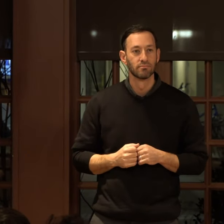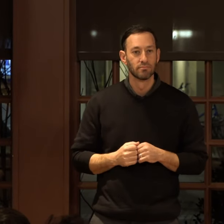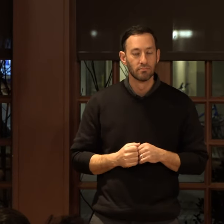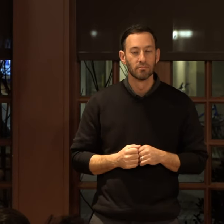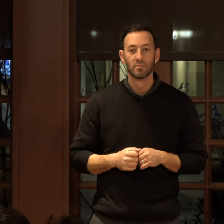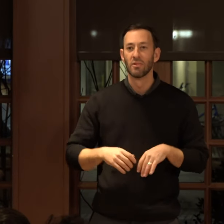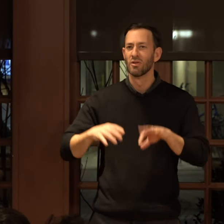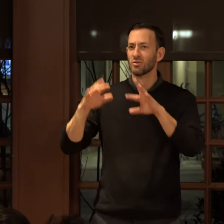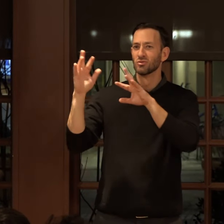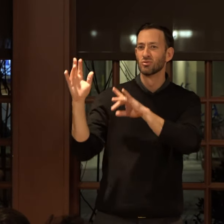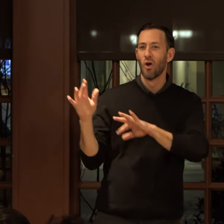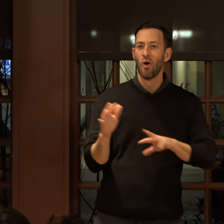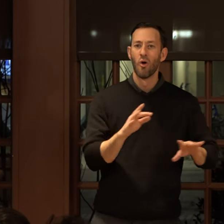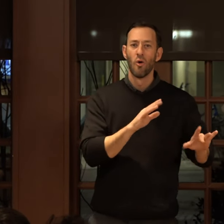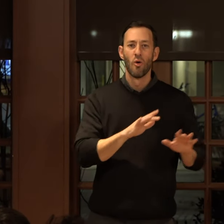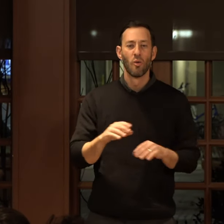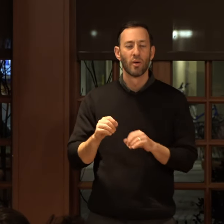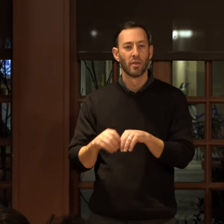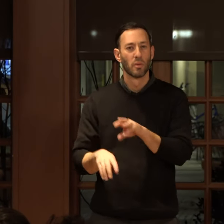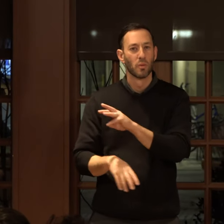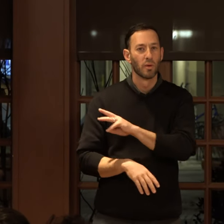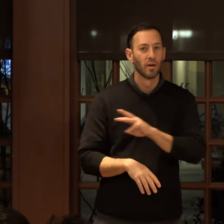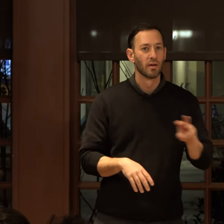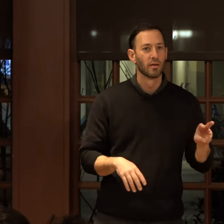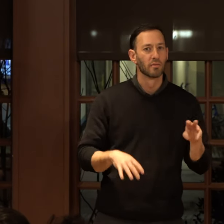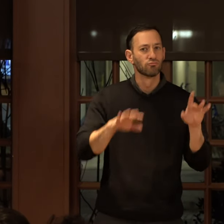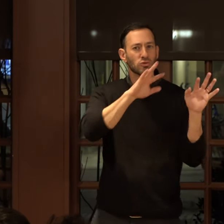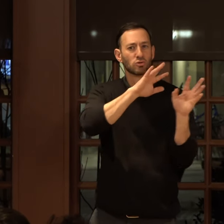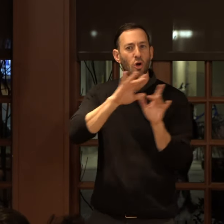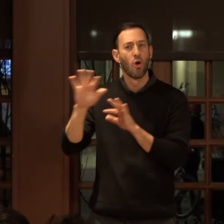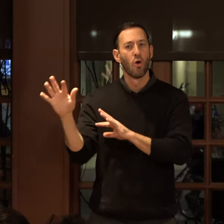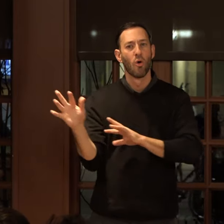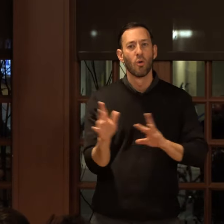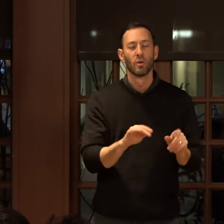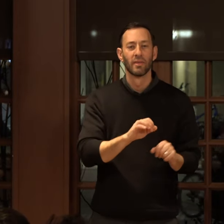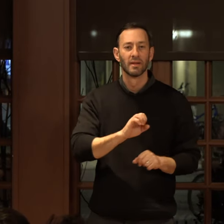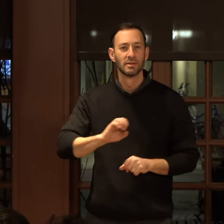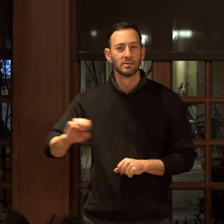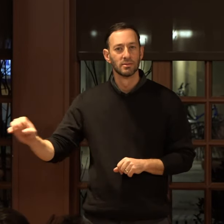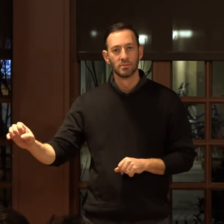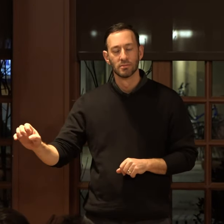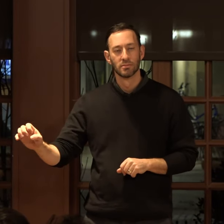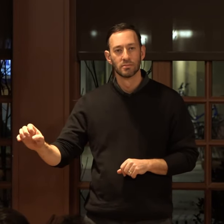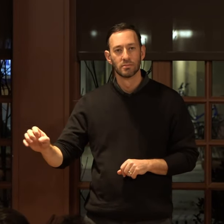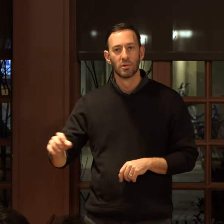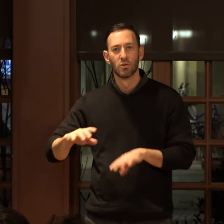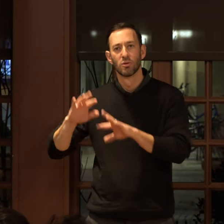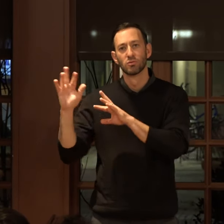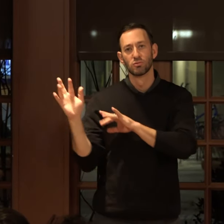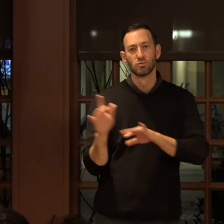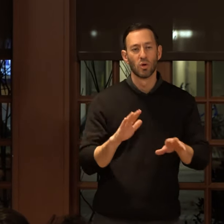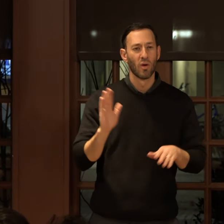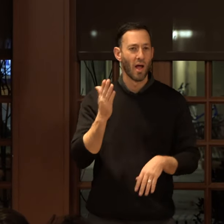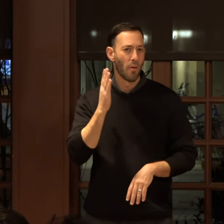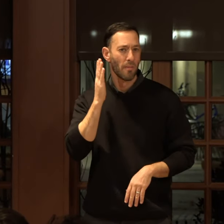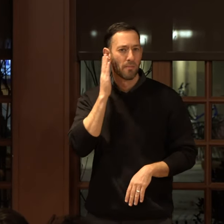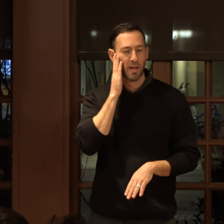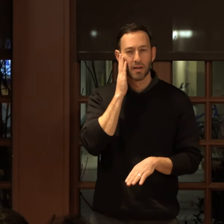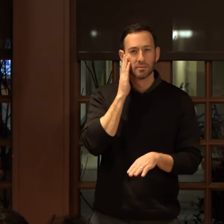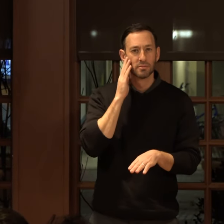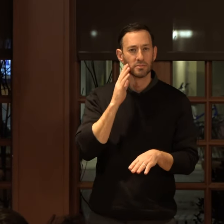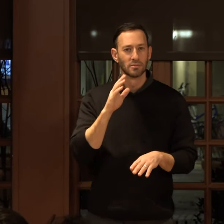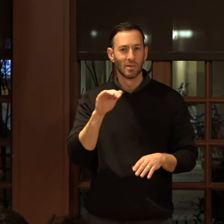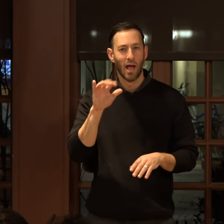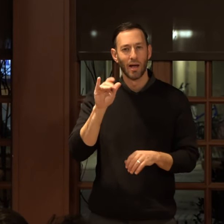There's snow in the west. And there's snow in the east. And there's snow in our beds icing the cabbage.